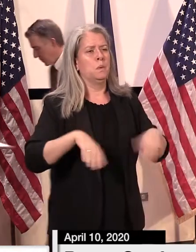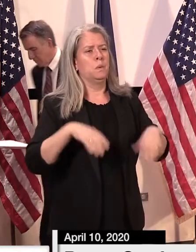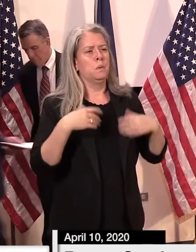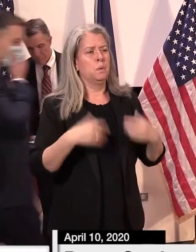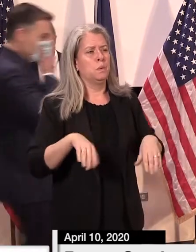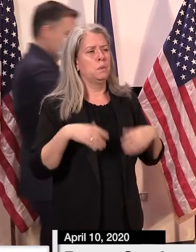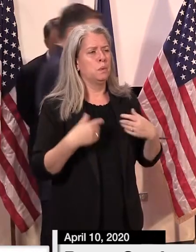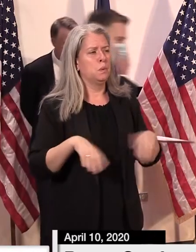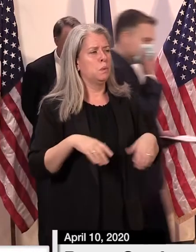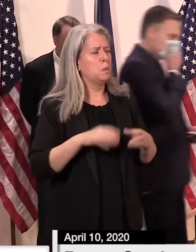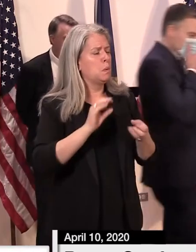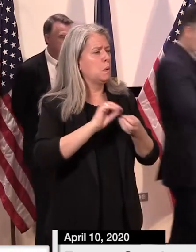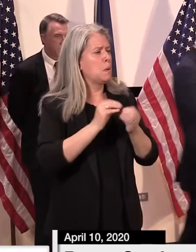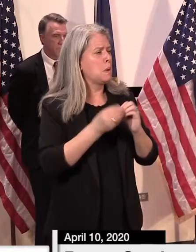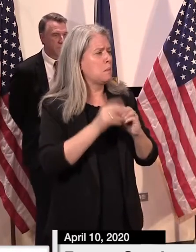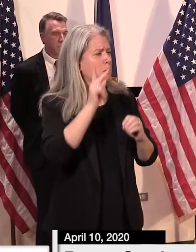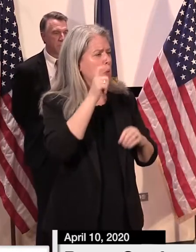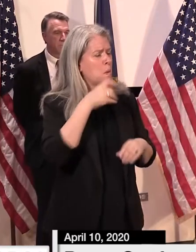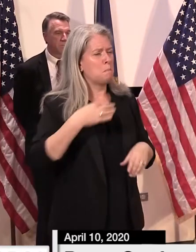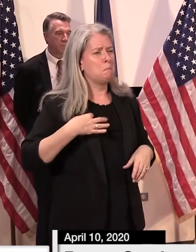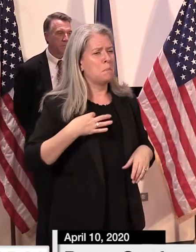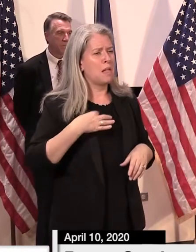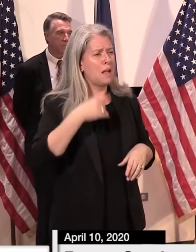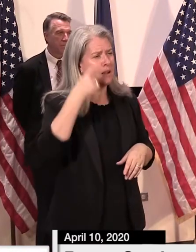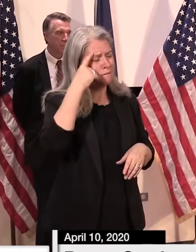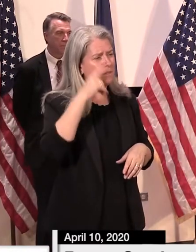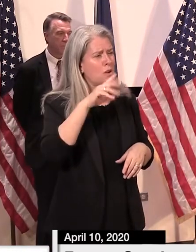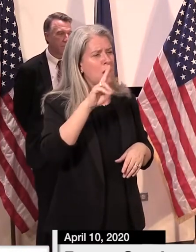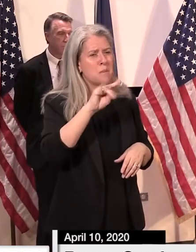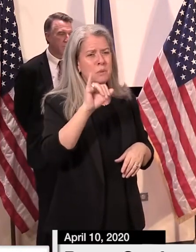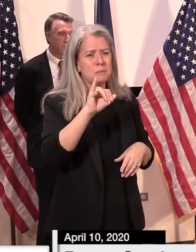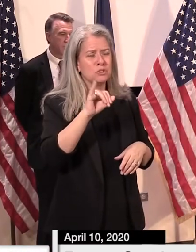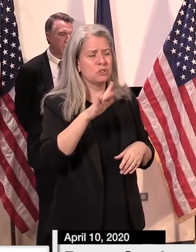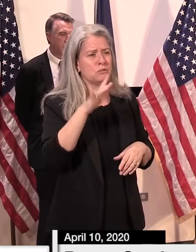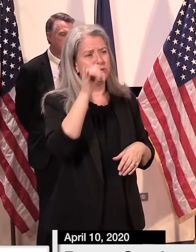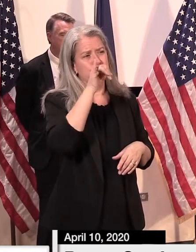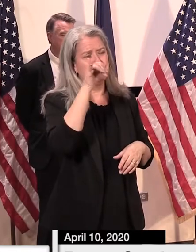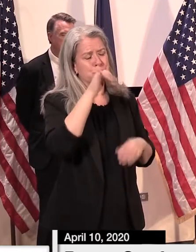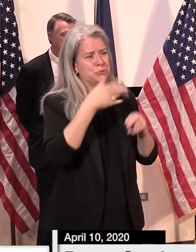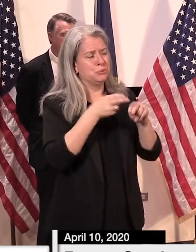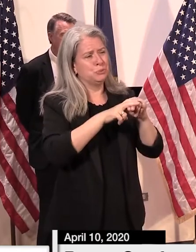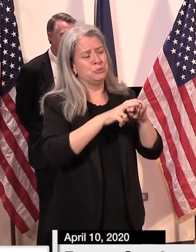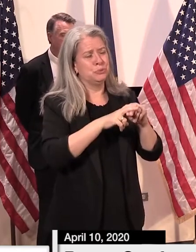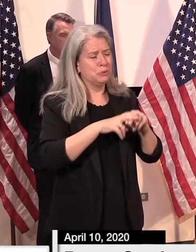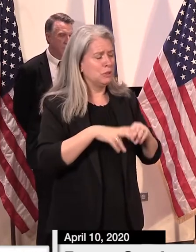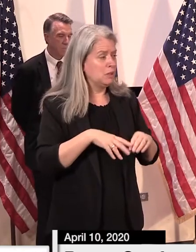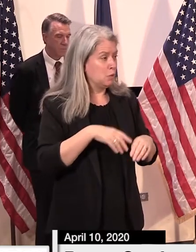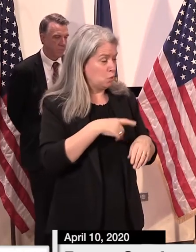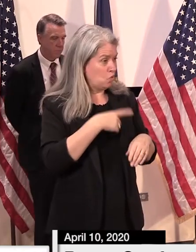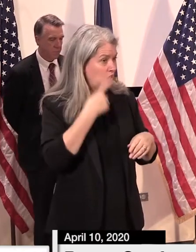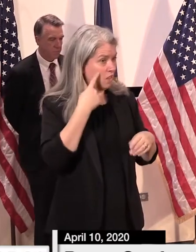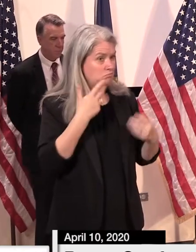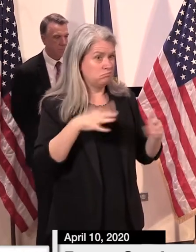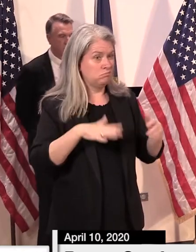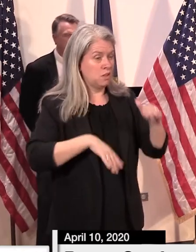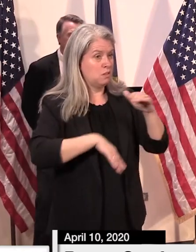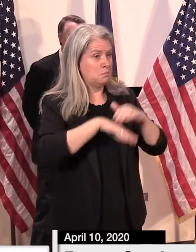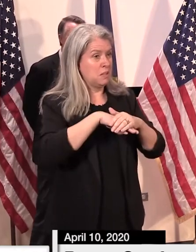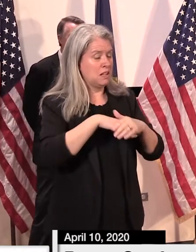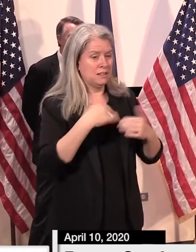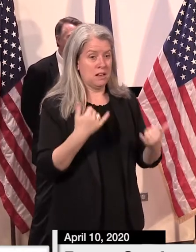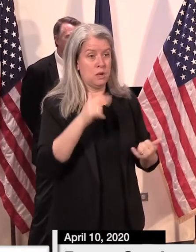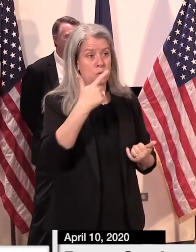given the circumstances. Is your modeling suggesting that maybe we're near a peak? We're at about a 21%